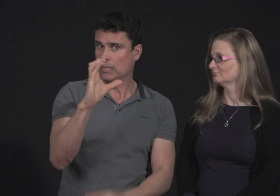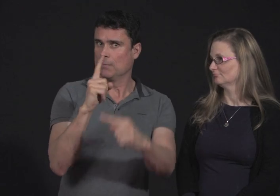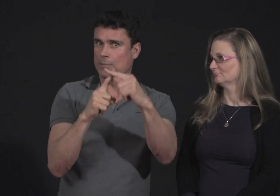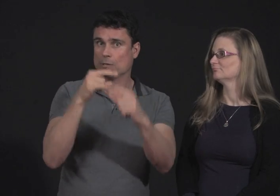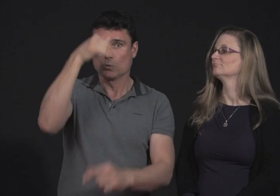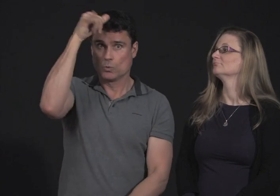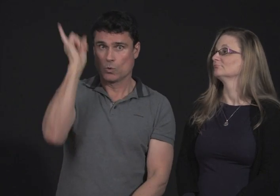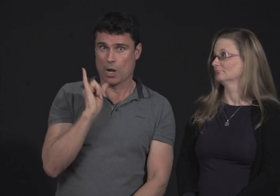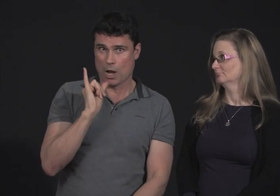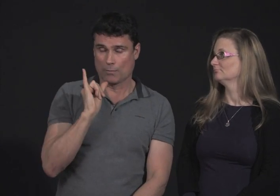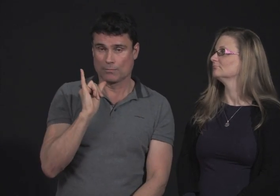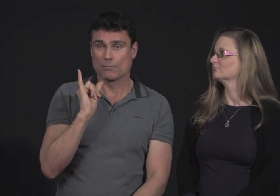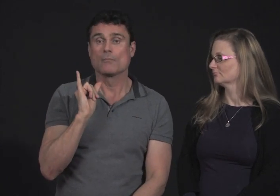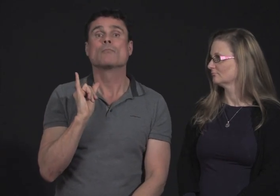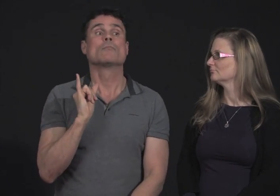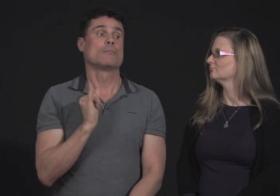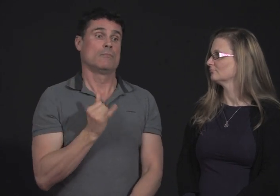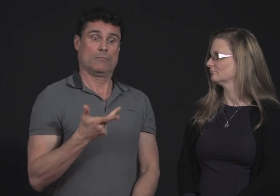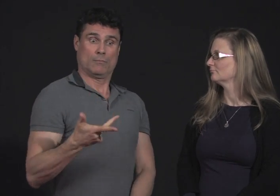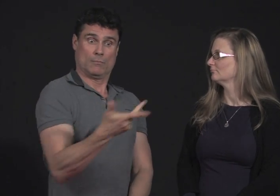Stephen is a representative for BC UConn.